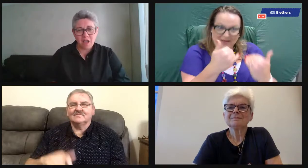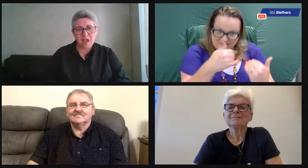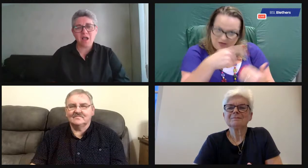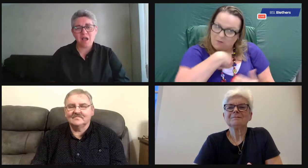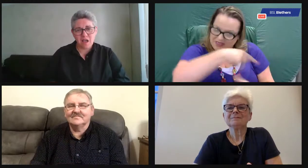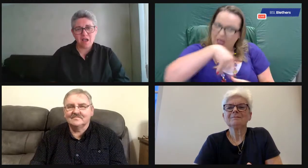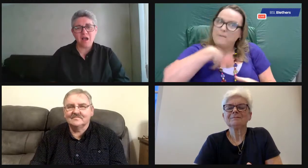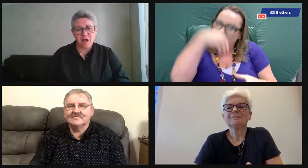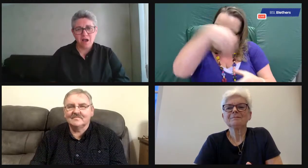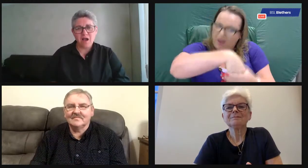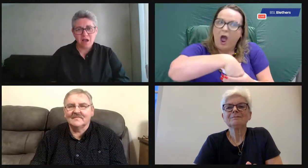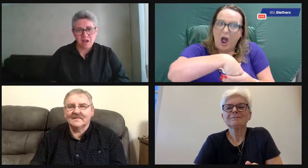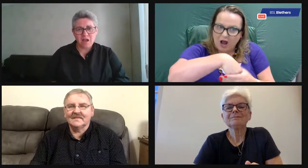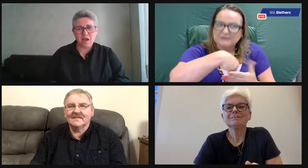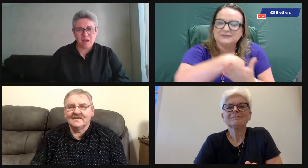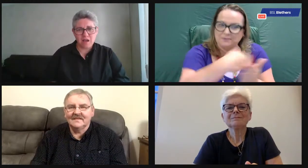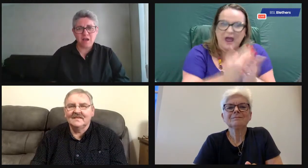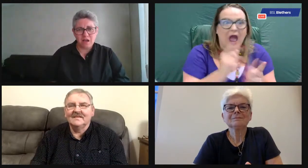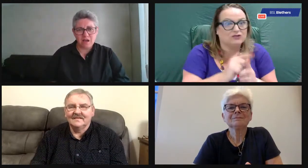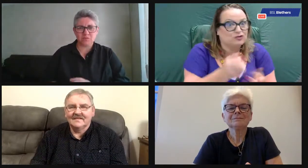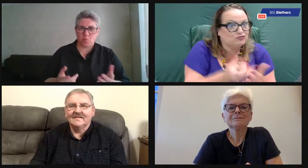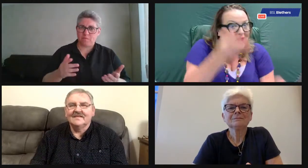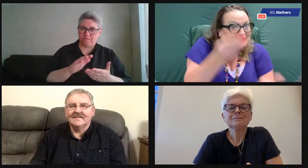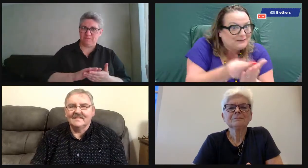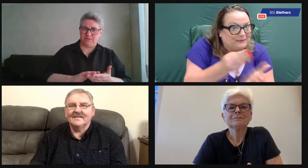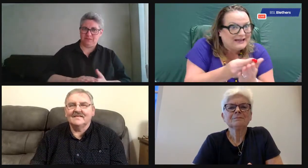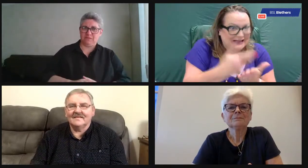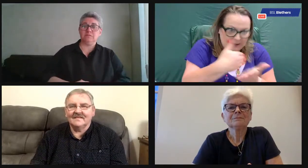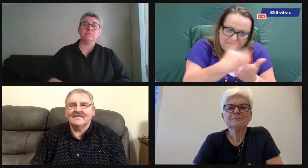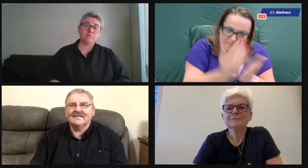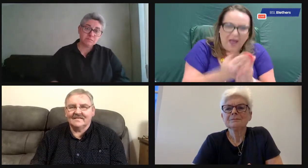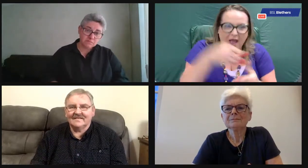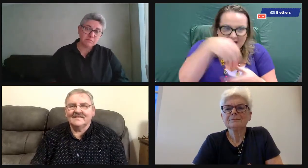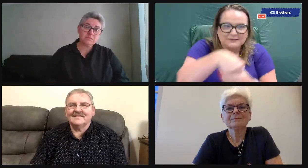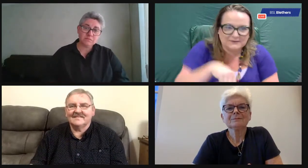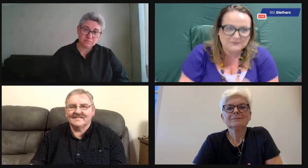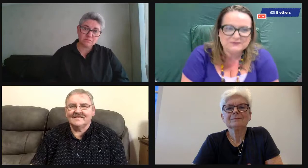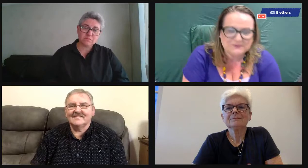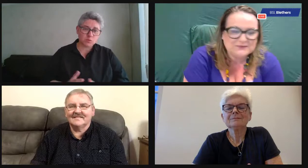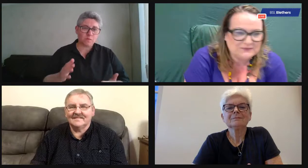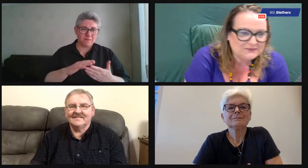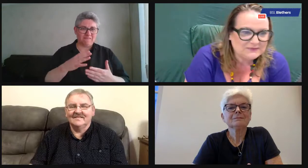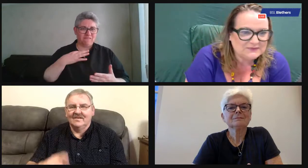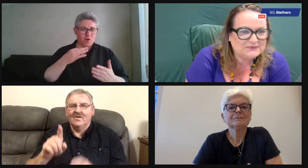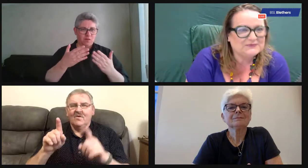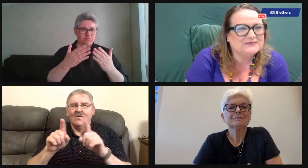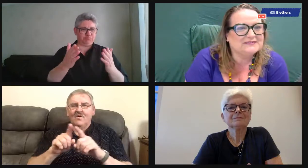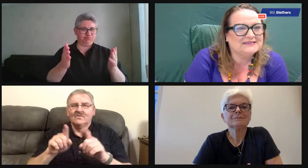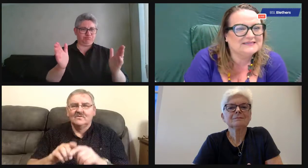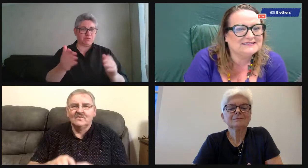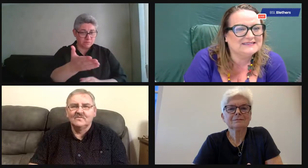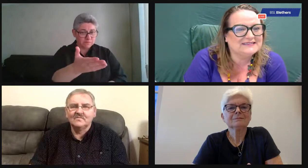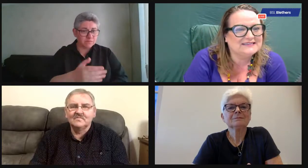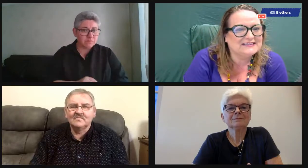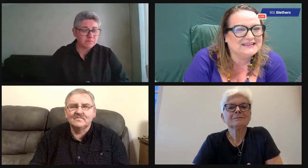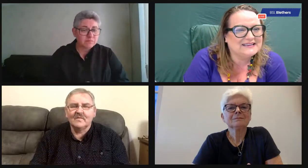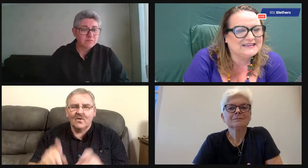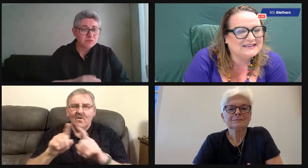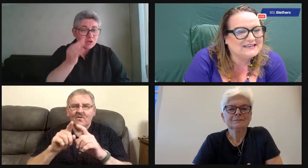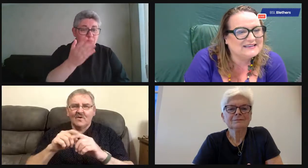tickets and try and get the people in. So there was part of that as well. wasn't just the acting. had to raise money for the show. So a